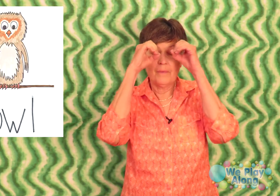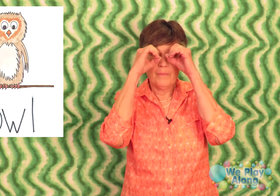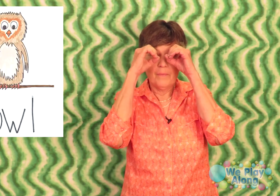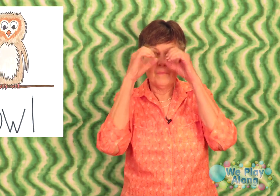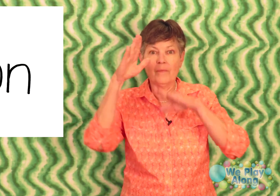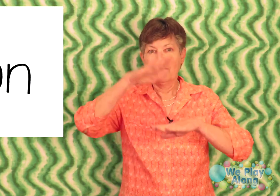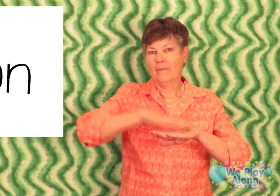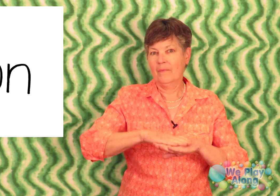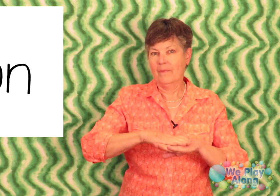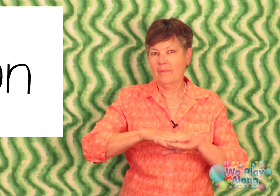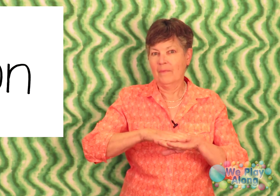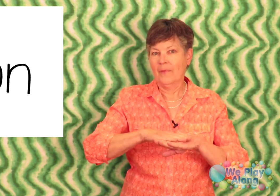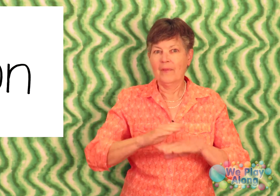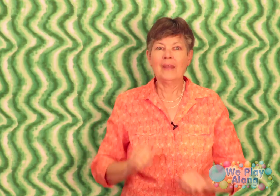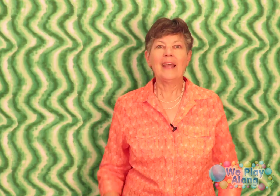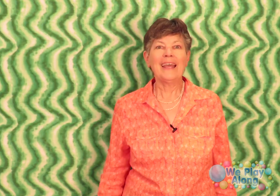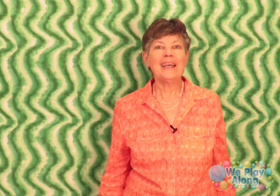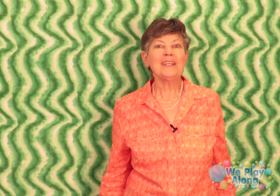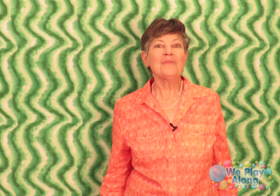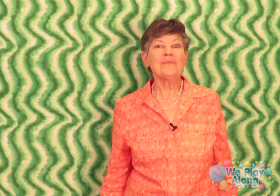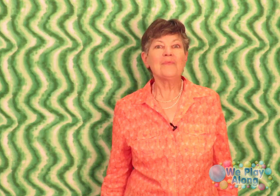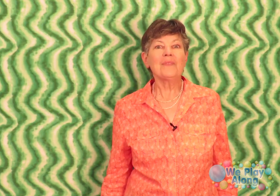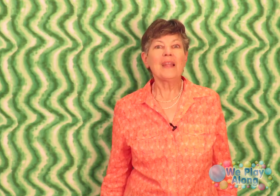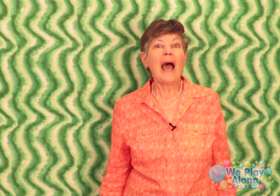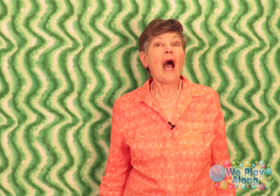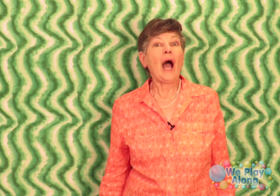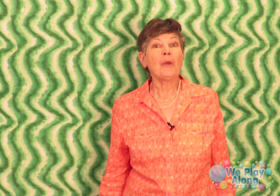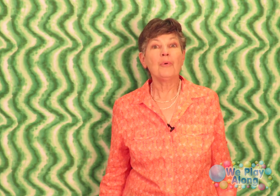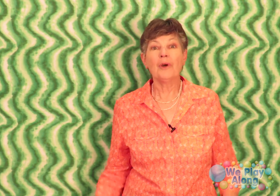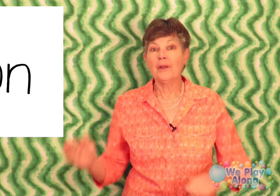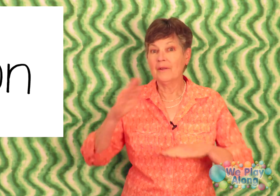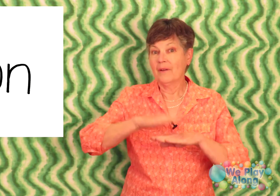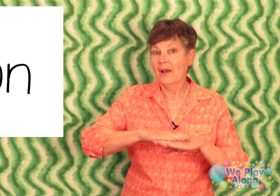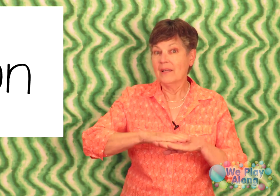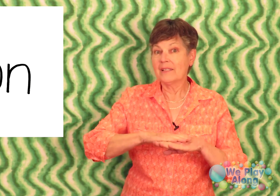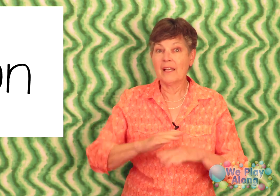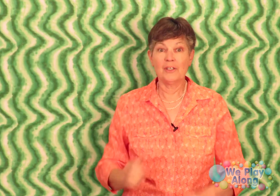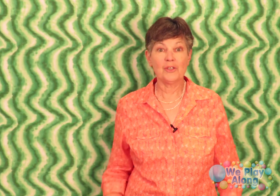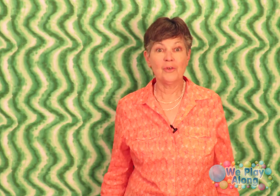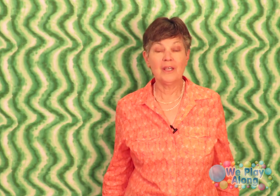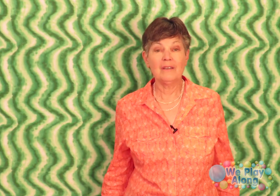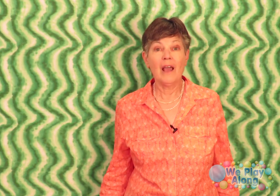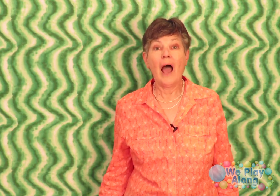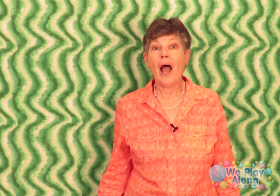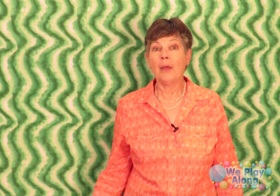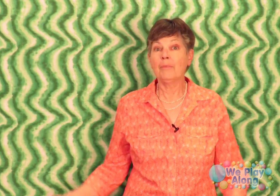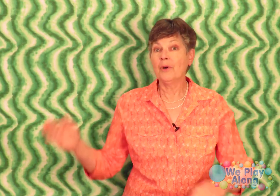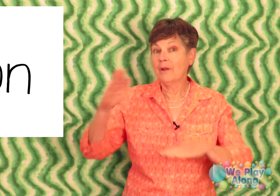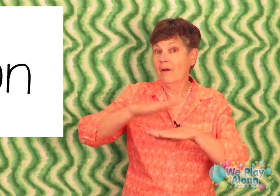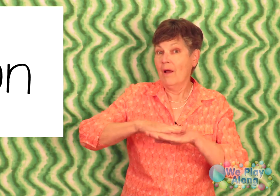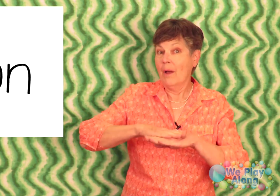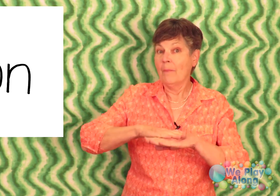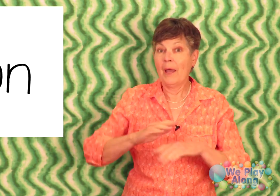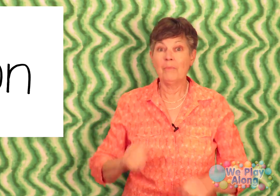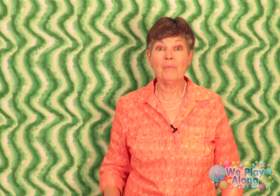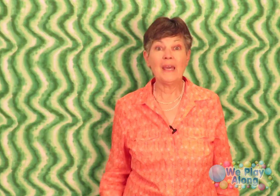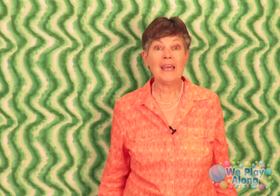it I put sunscreen I put my big